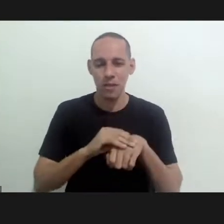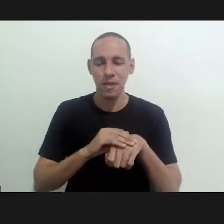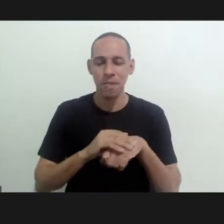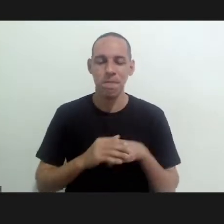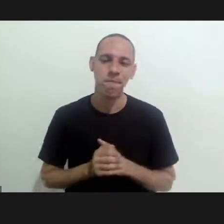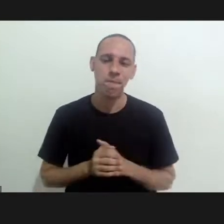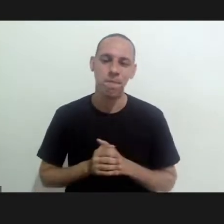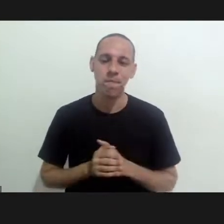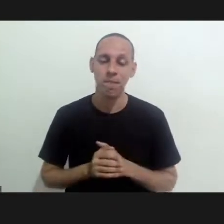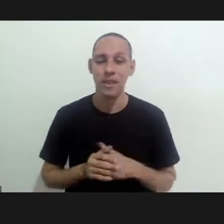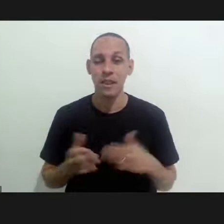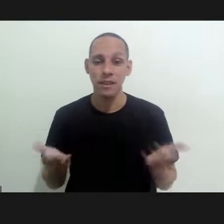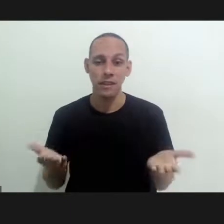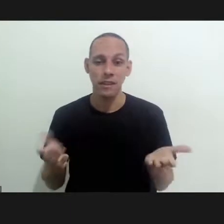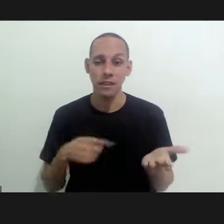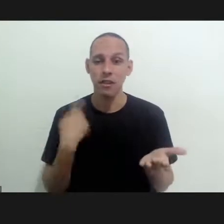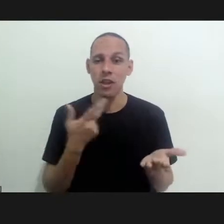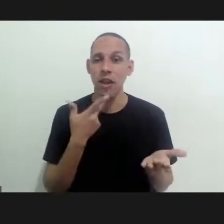disease research